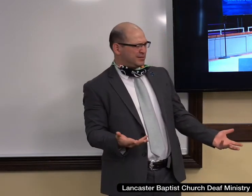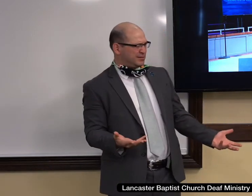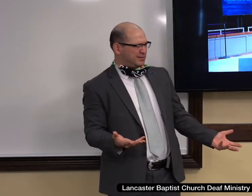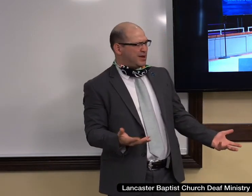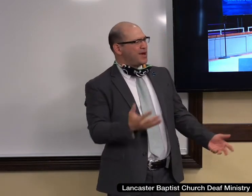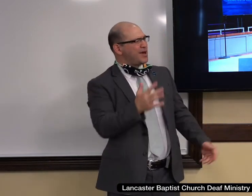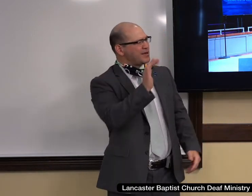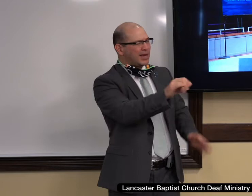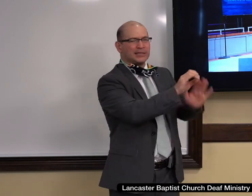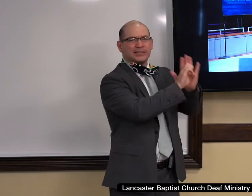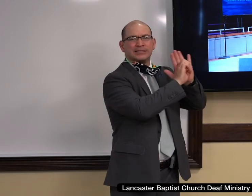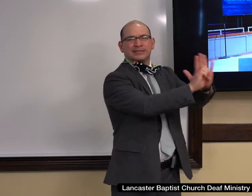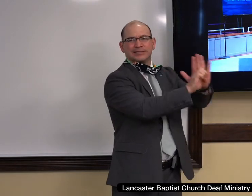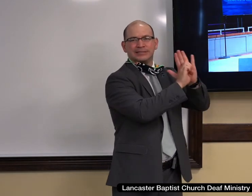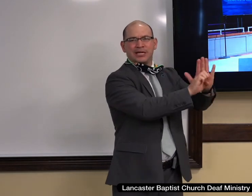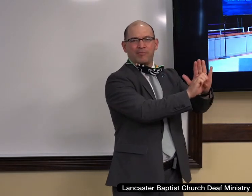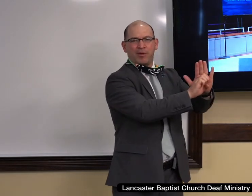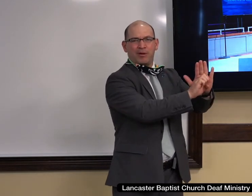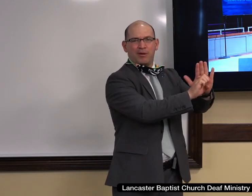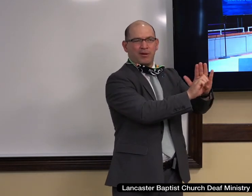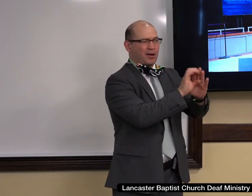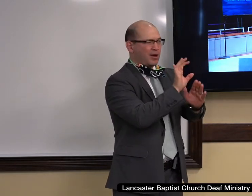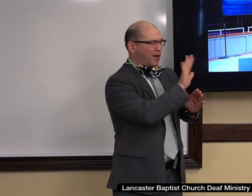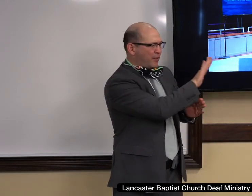even the church houses we sometimes drive by.